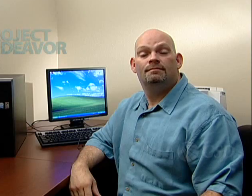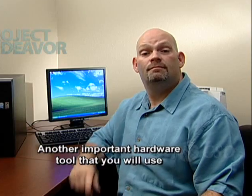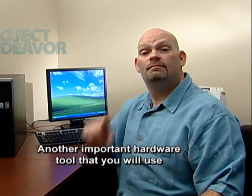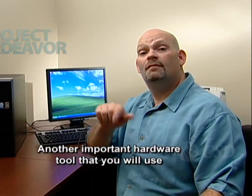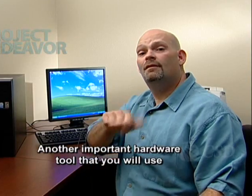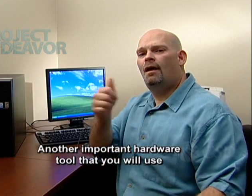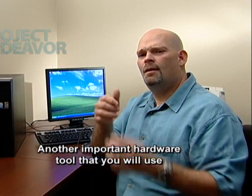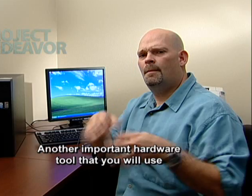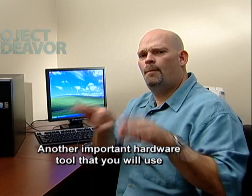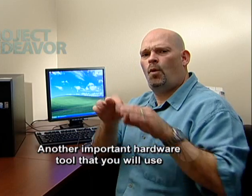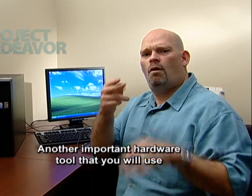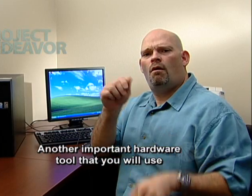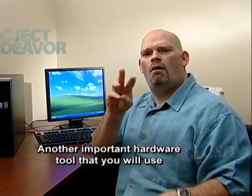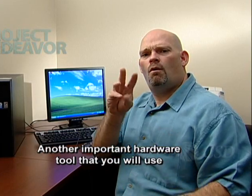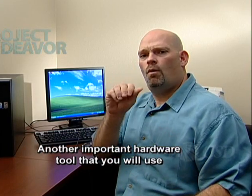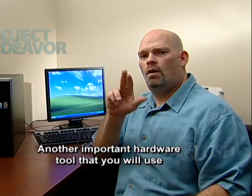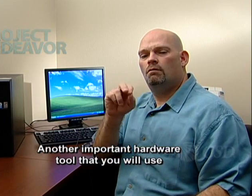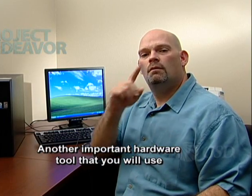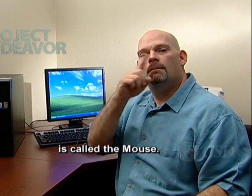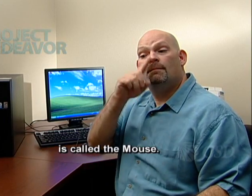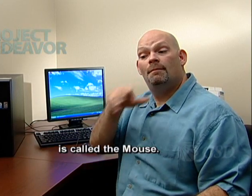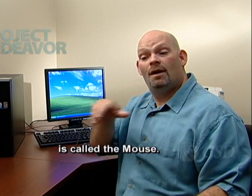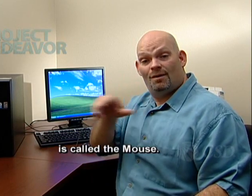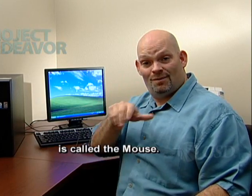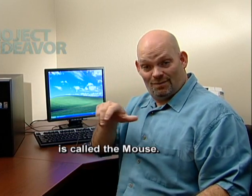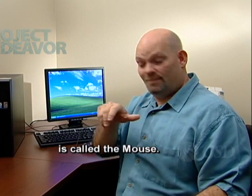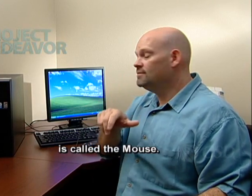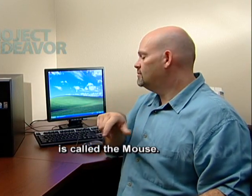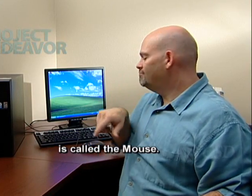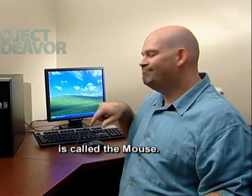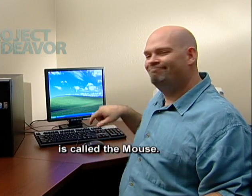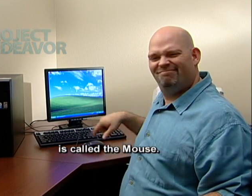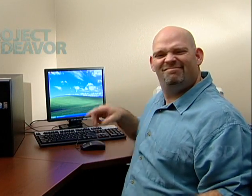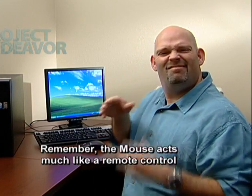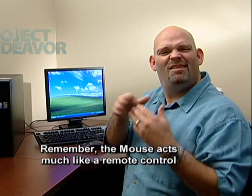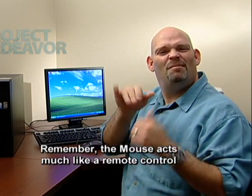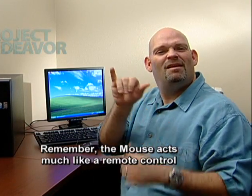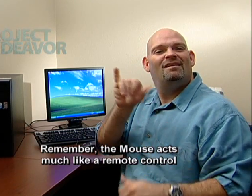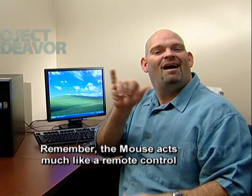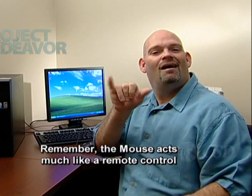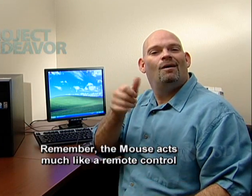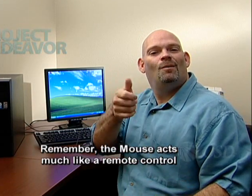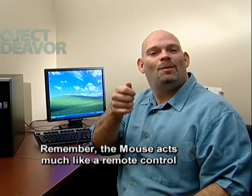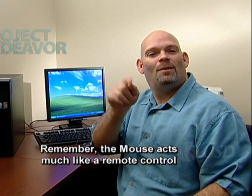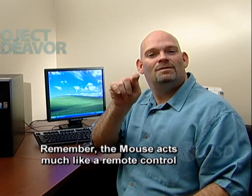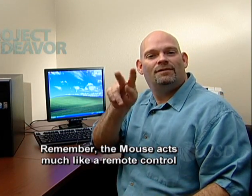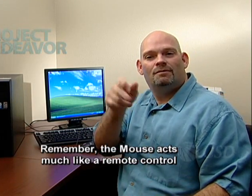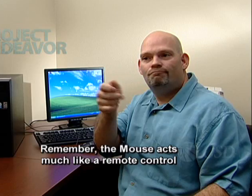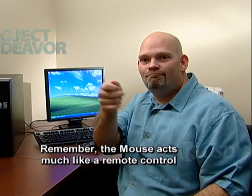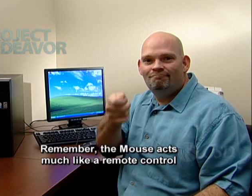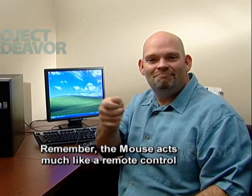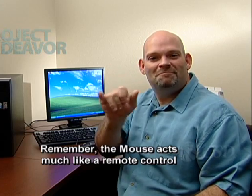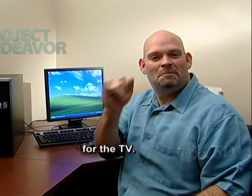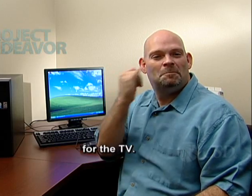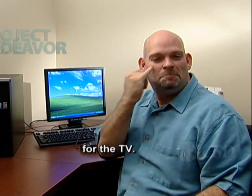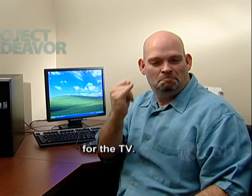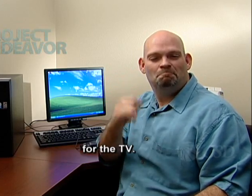Another important hardware tool that you will use is called the Mouse. Remember, the mouse acts like a remote control for the TV.